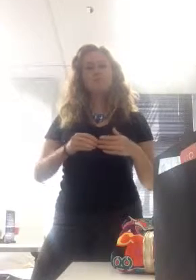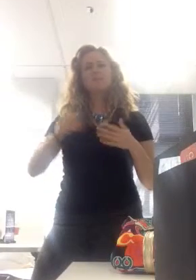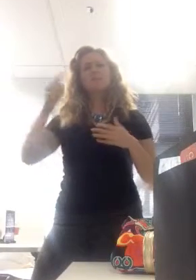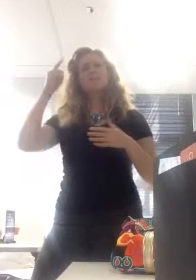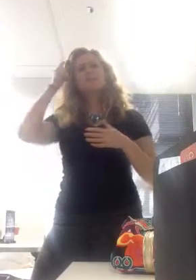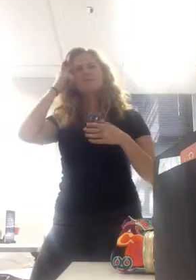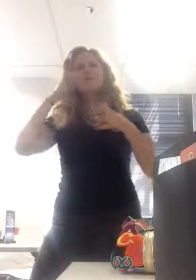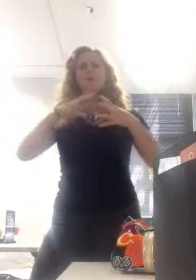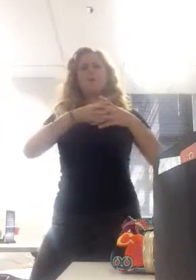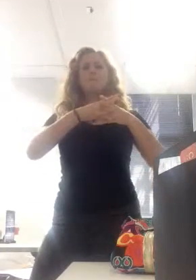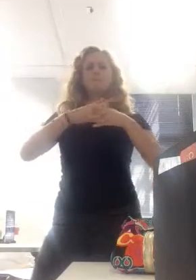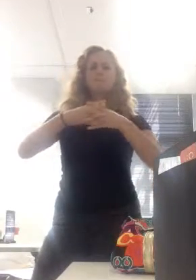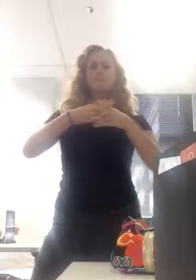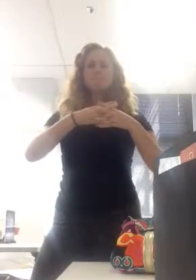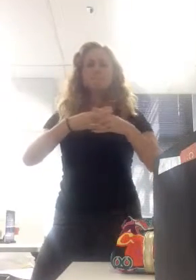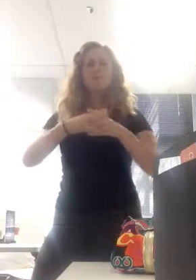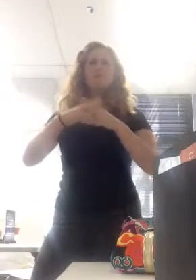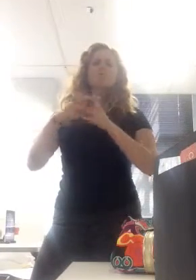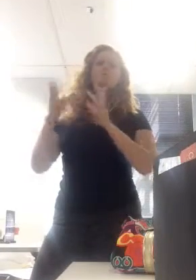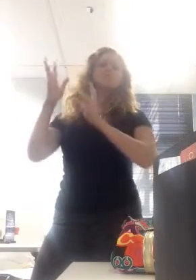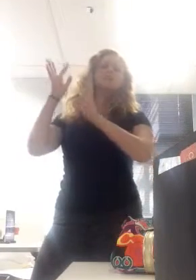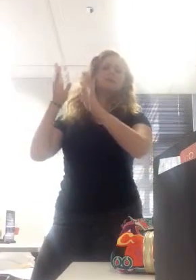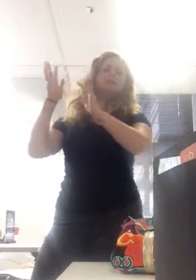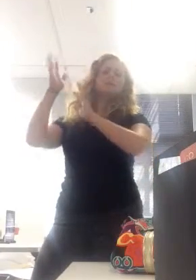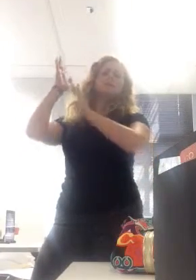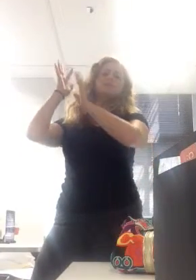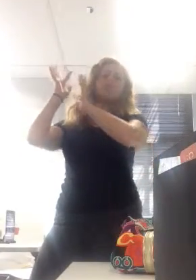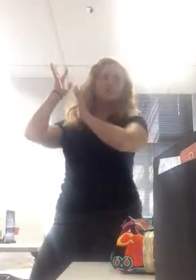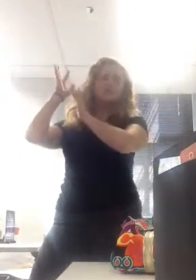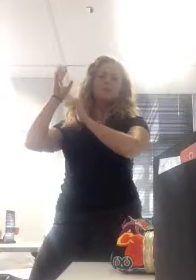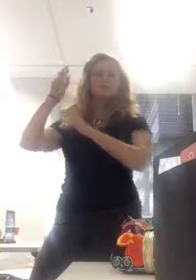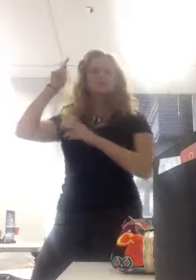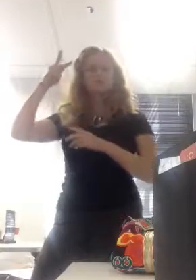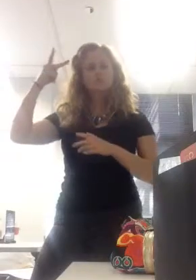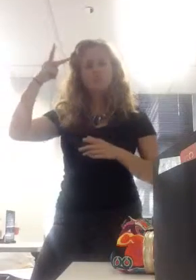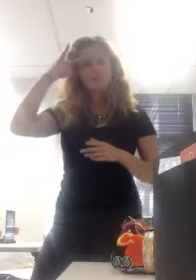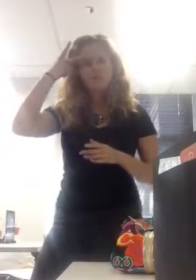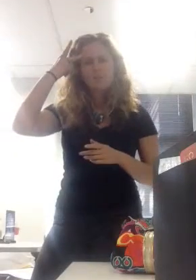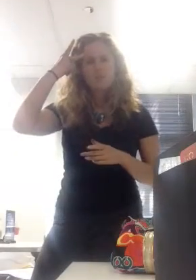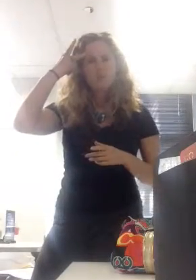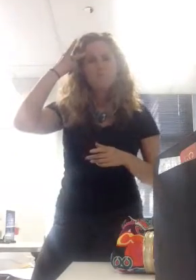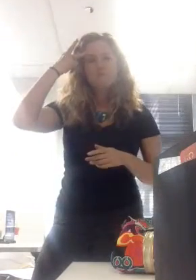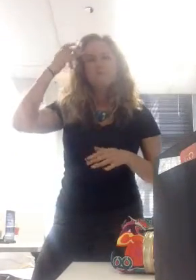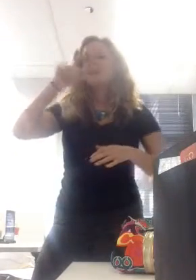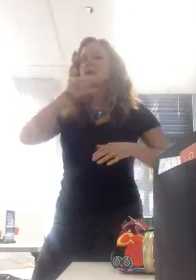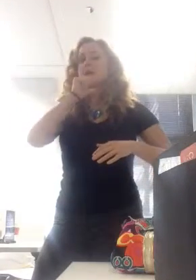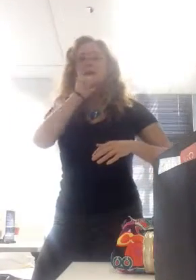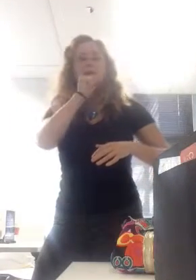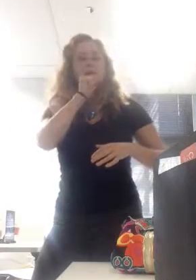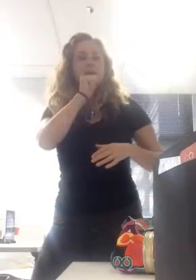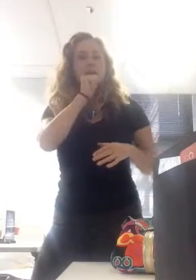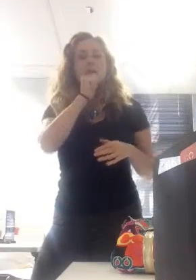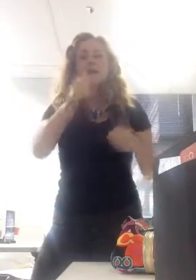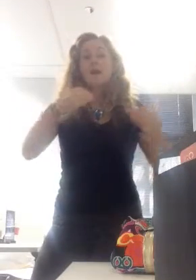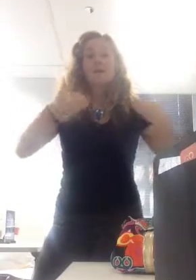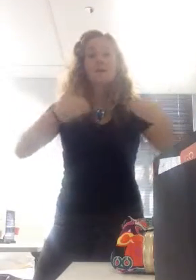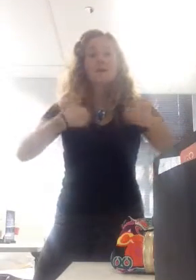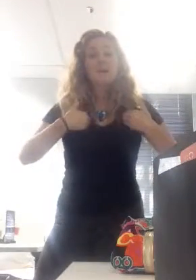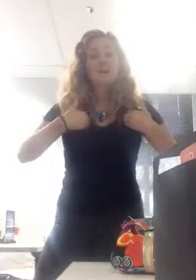we were right there and really, other than very small amounts, really did not get involved much in the economy? Clara, do you remember?